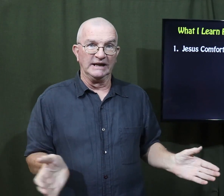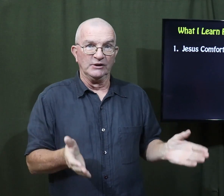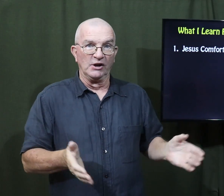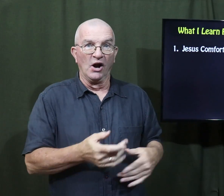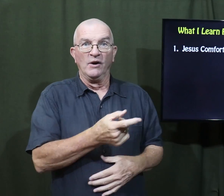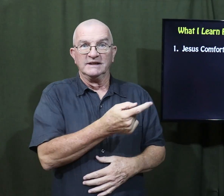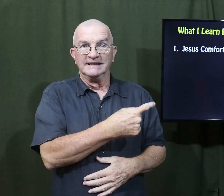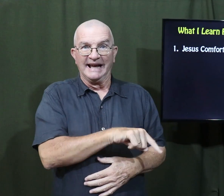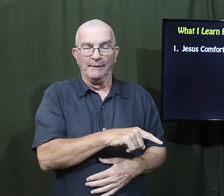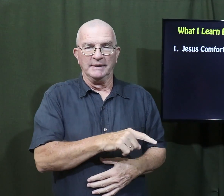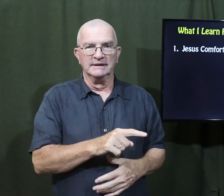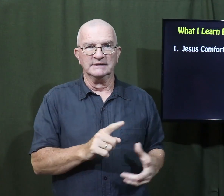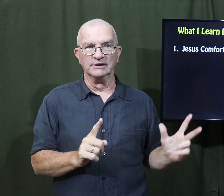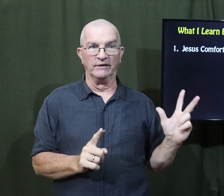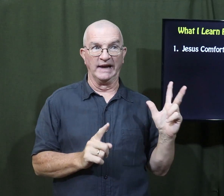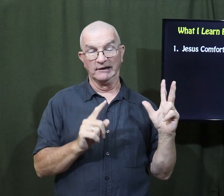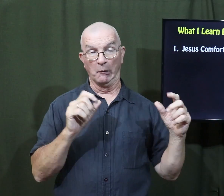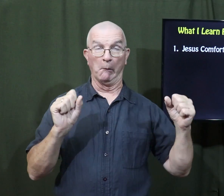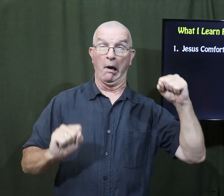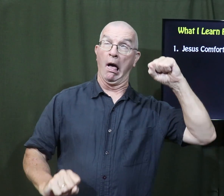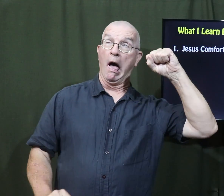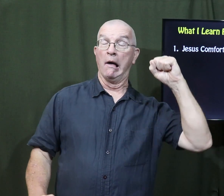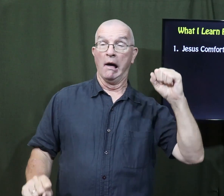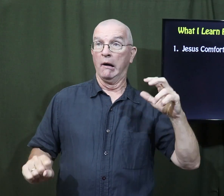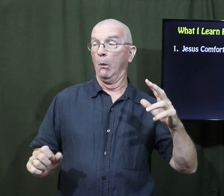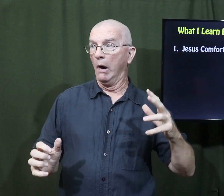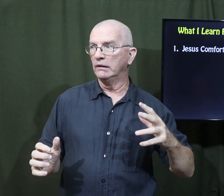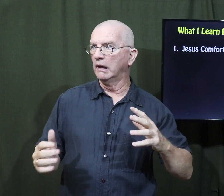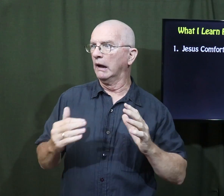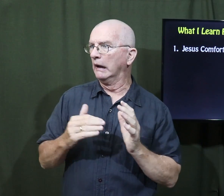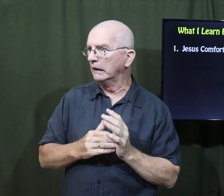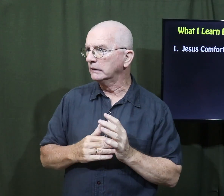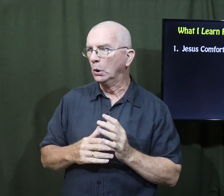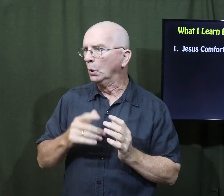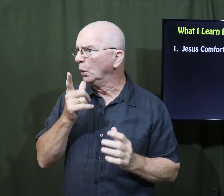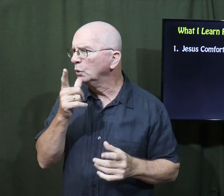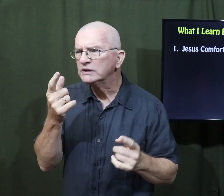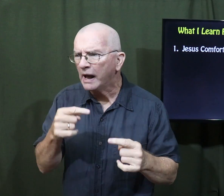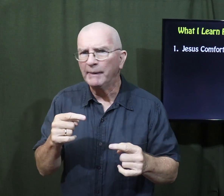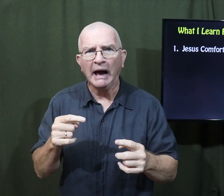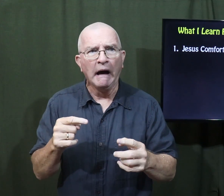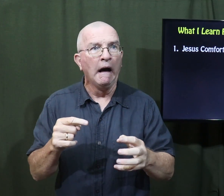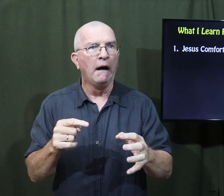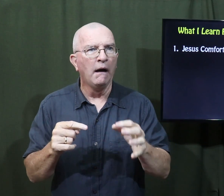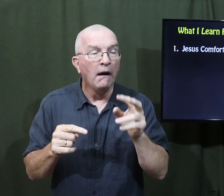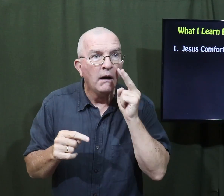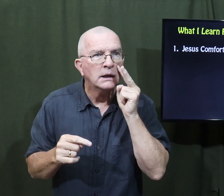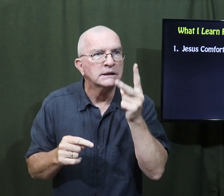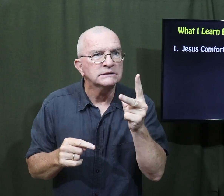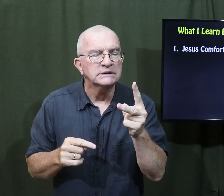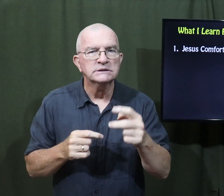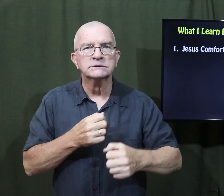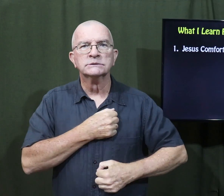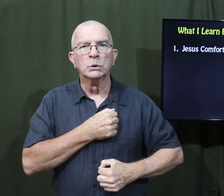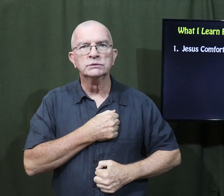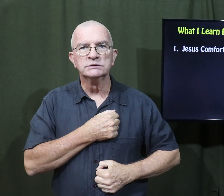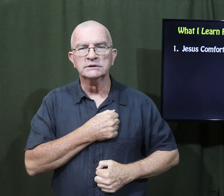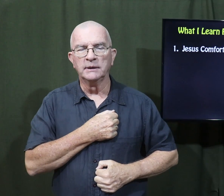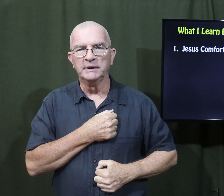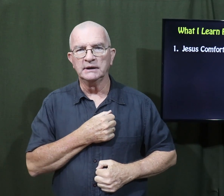So he's trying to encourage them as they woke up. Again, who's coming? And they see